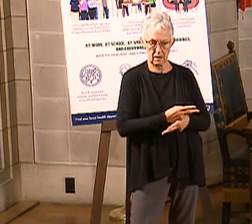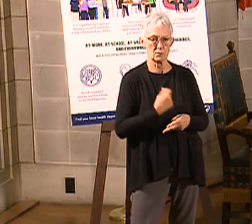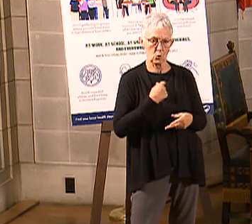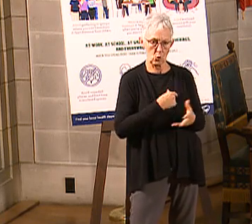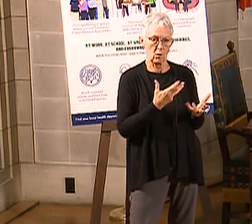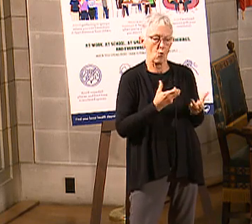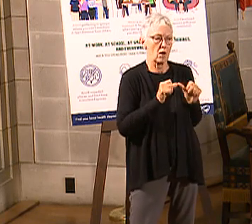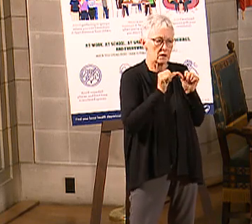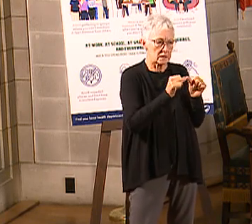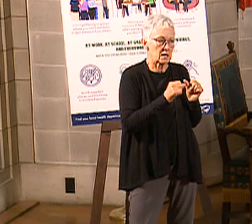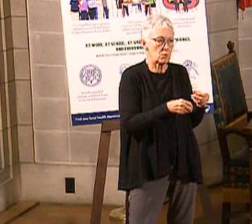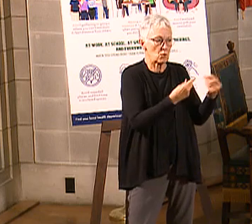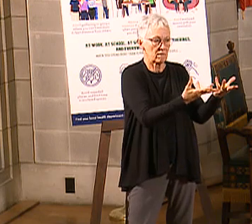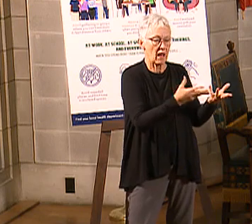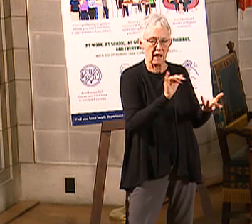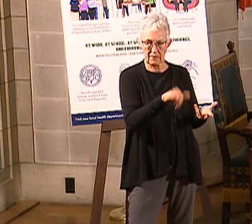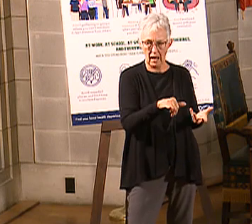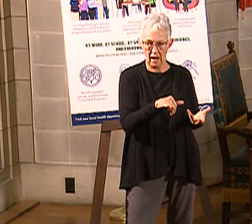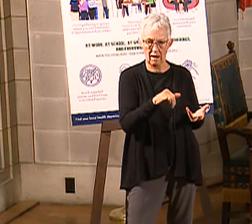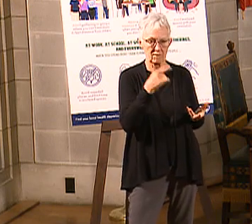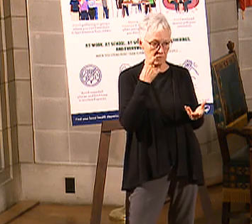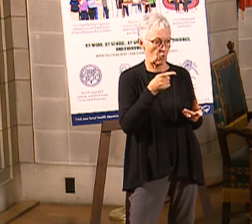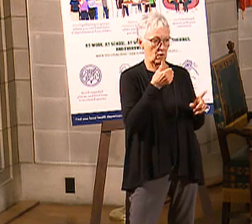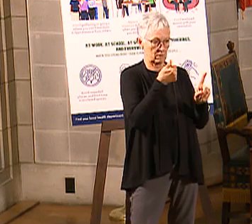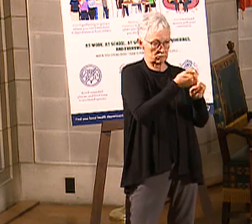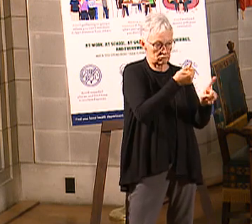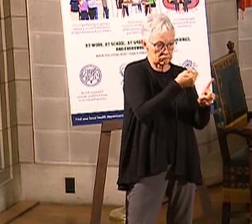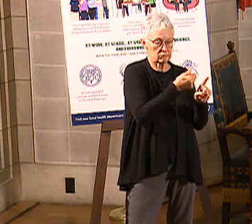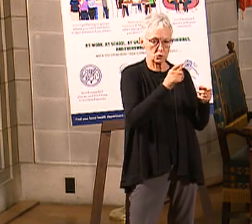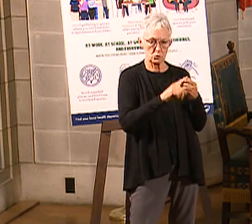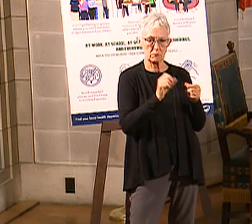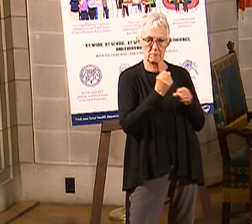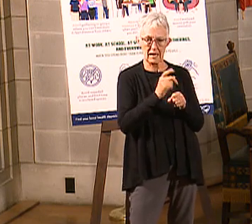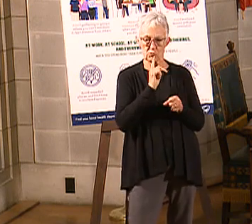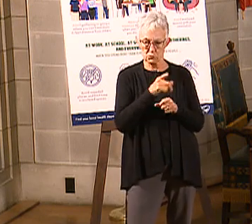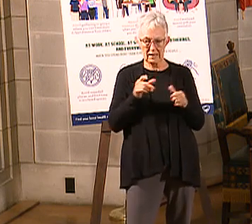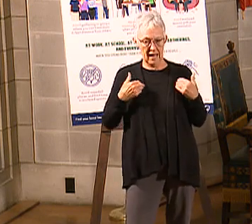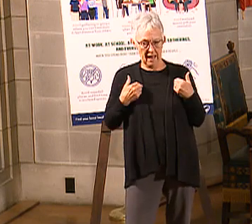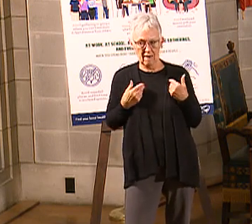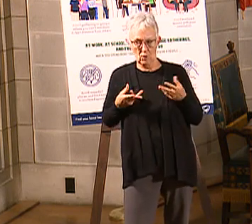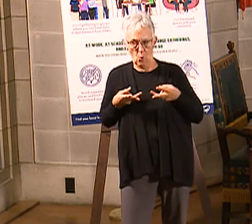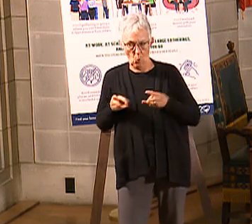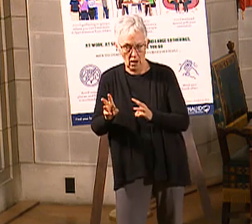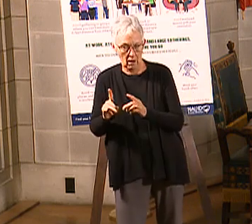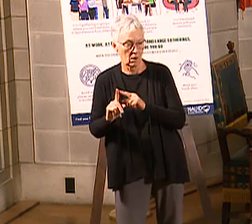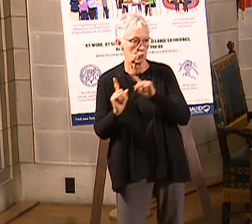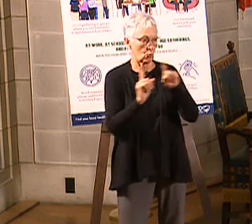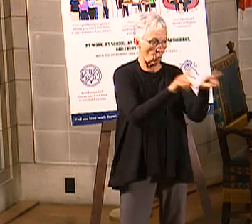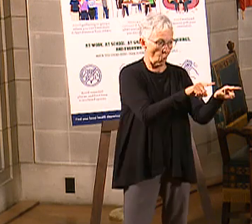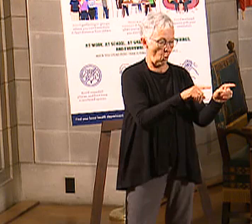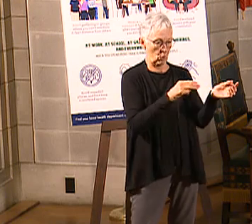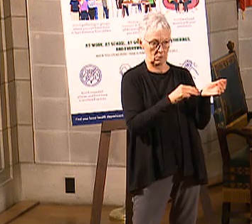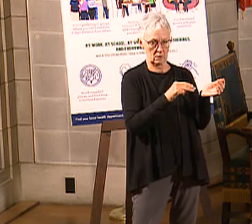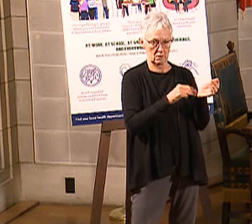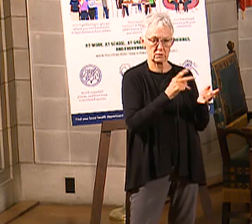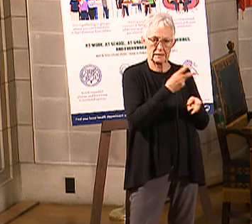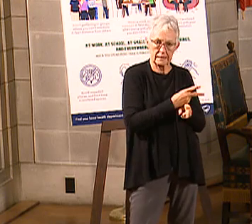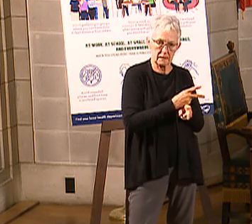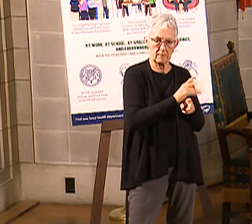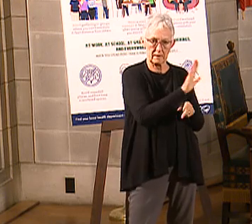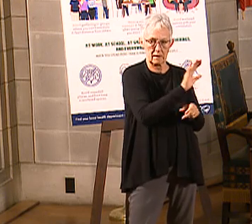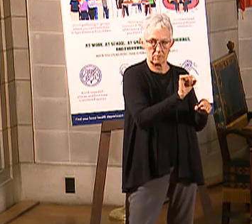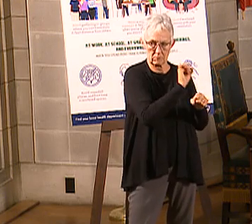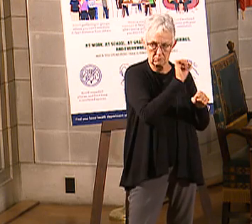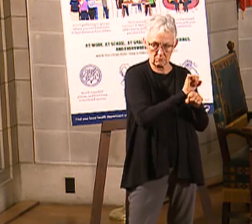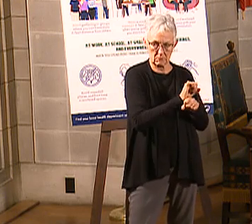to exercise that personal responsibility on their own behalf to make sure they get to the doctor and keep those appointments. And it allows us to be